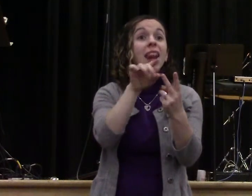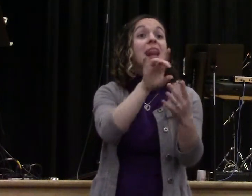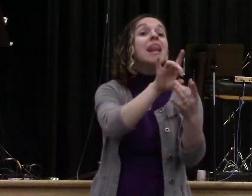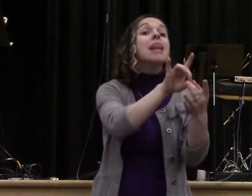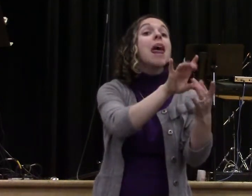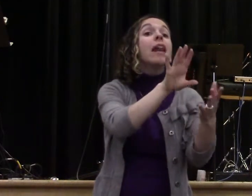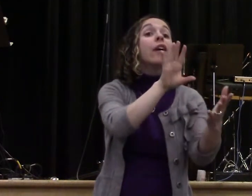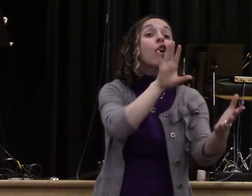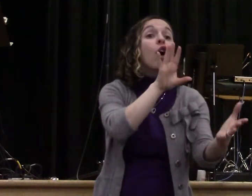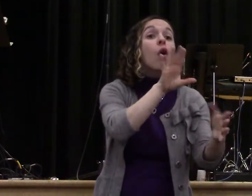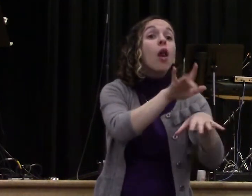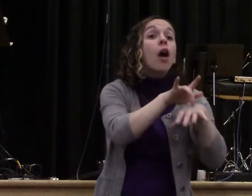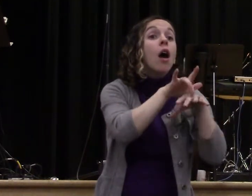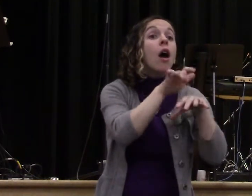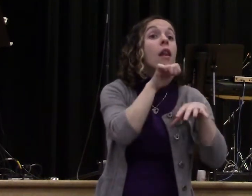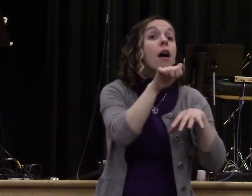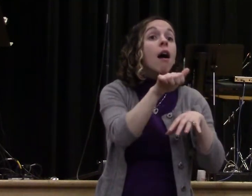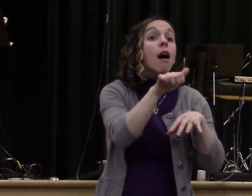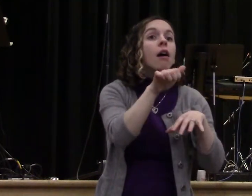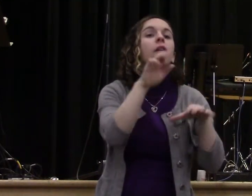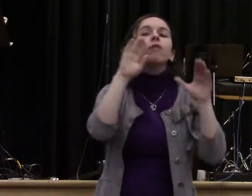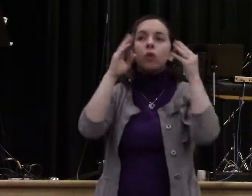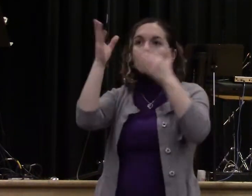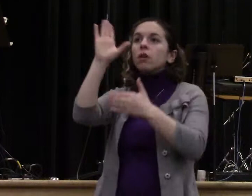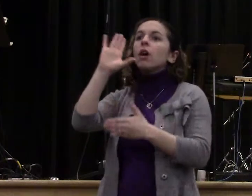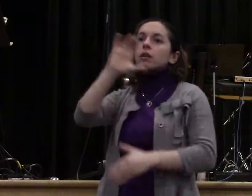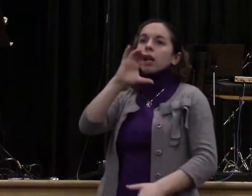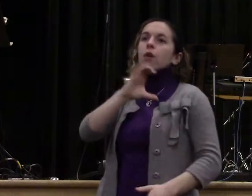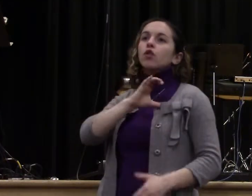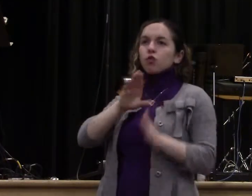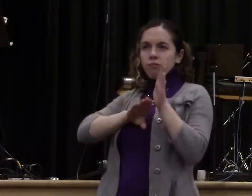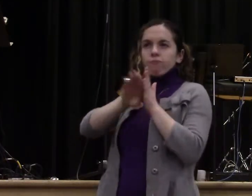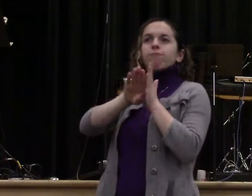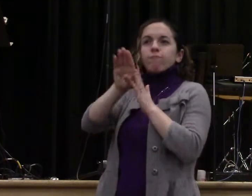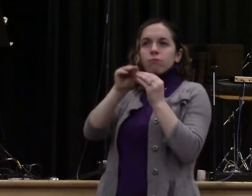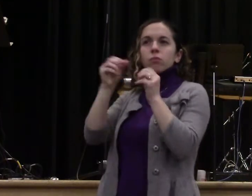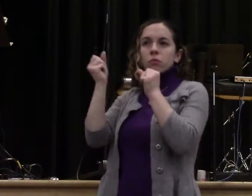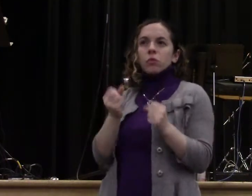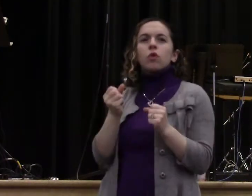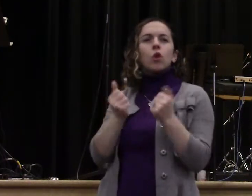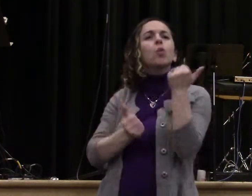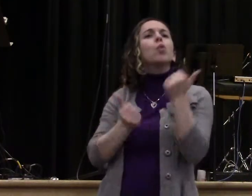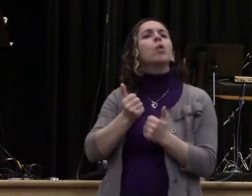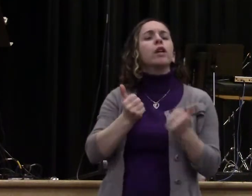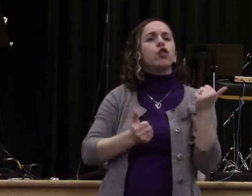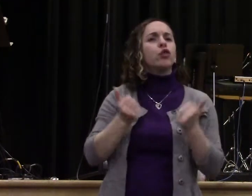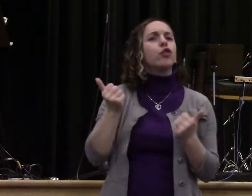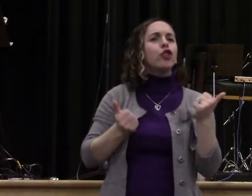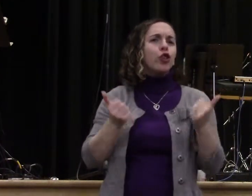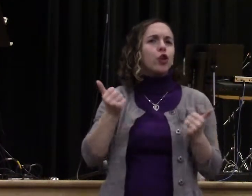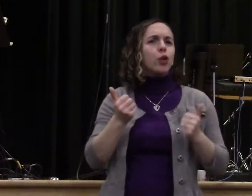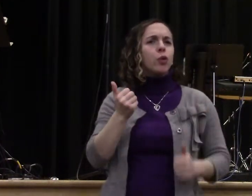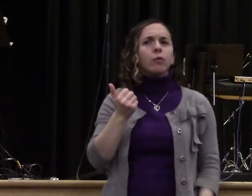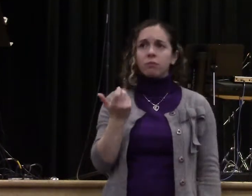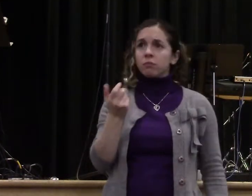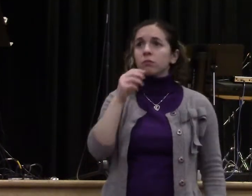you stop adding fuel to the fire, until you learn to respond